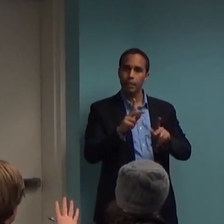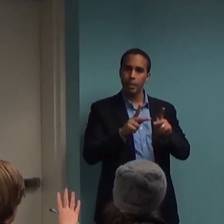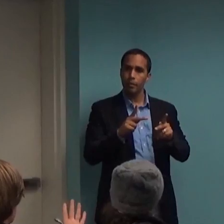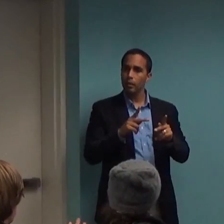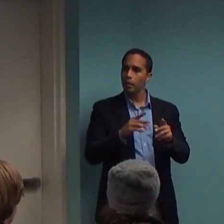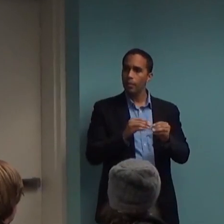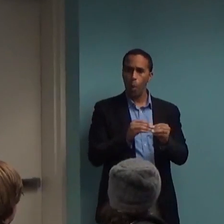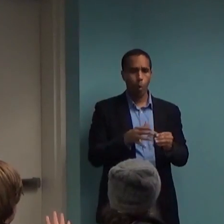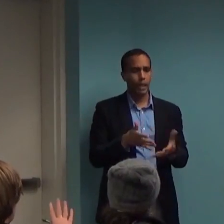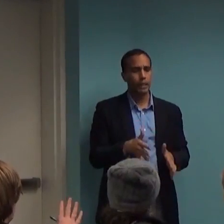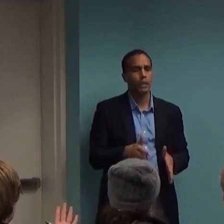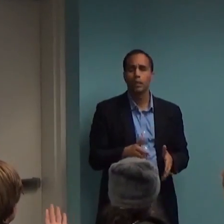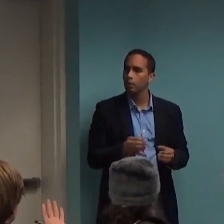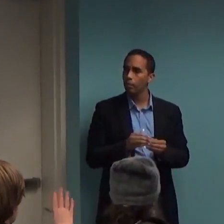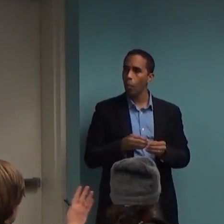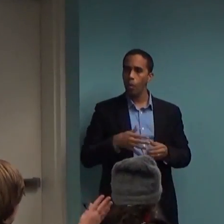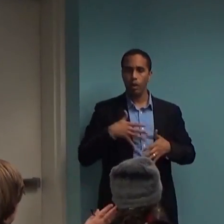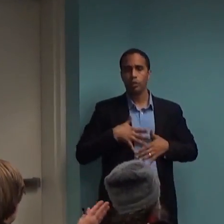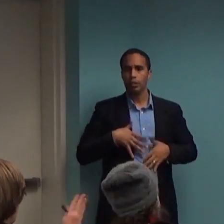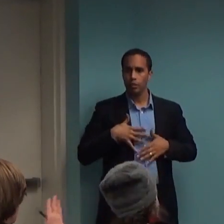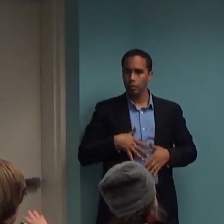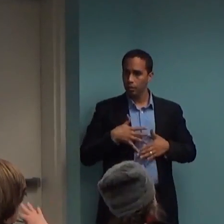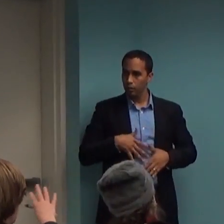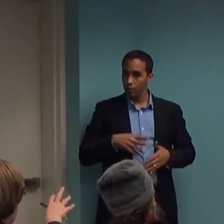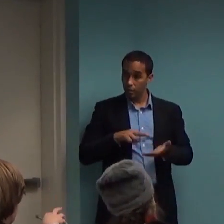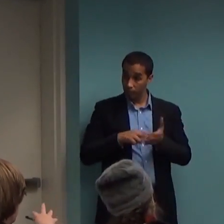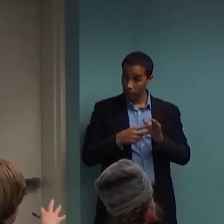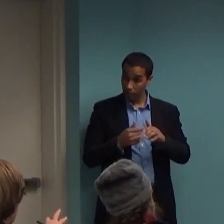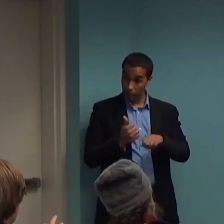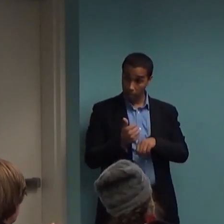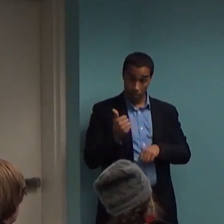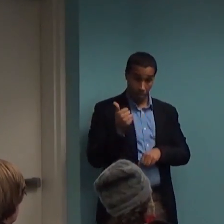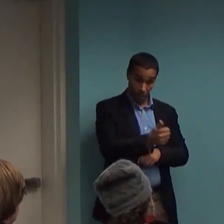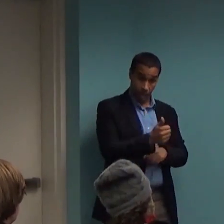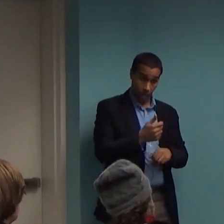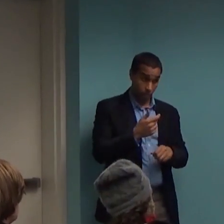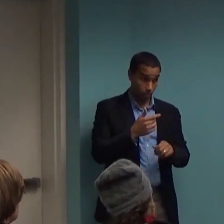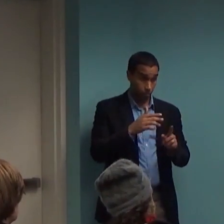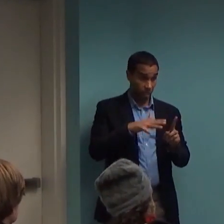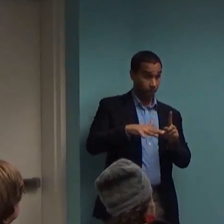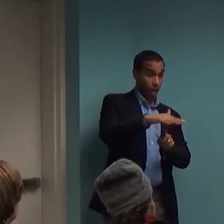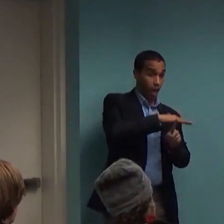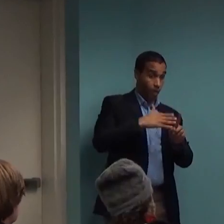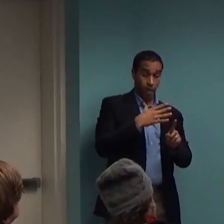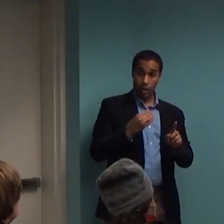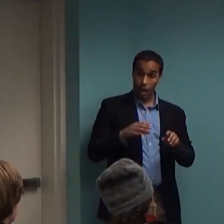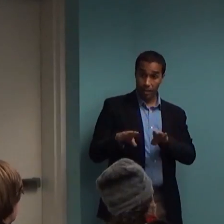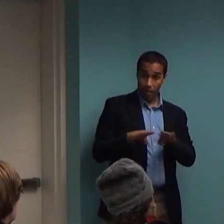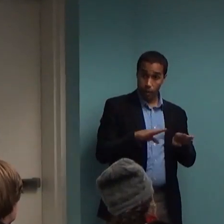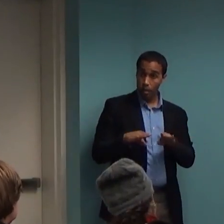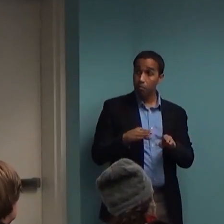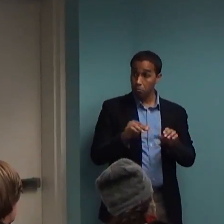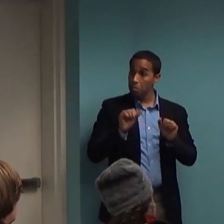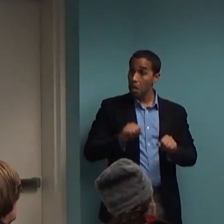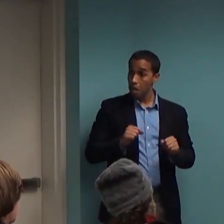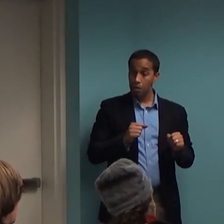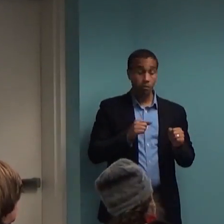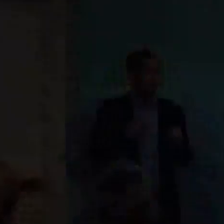depression? Yeah. Would blame all of that on behavior and environment? You could learn it. mean, it's definitely a learnable kind of thing. Anxiety